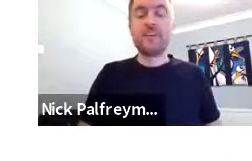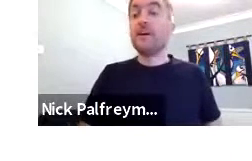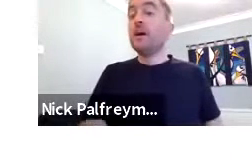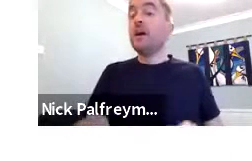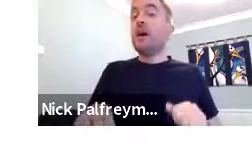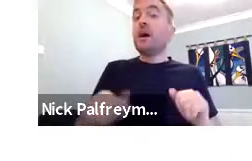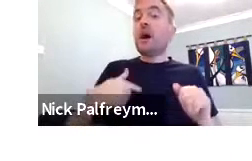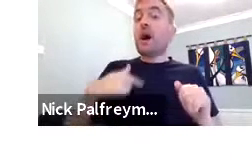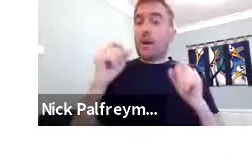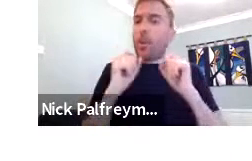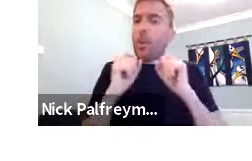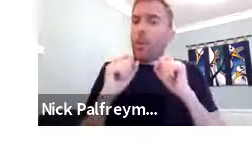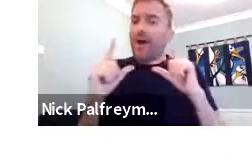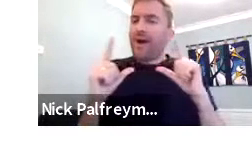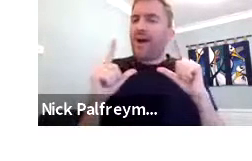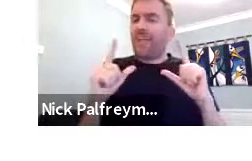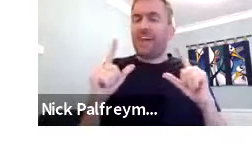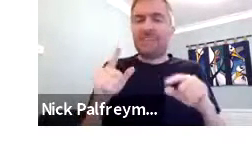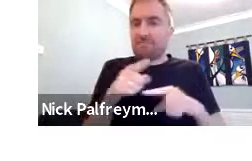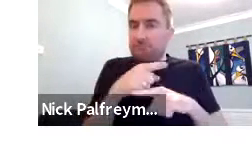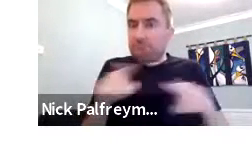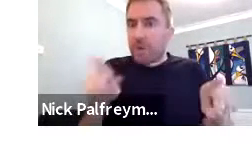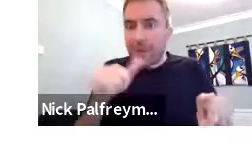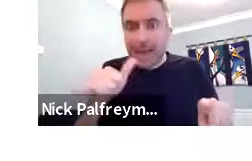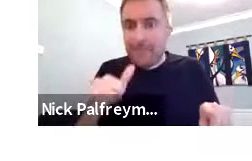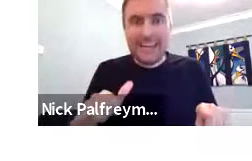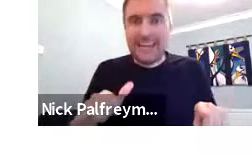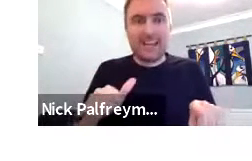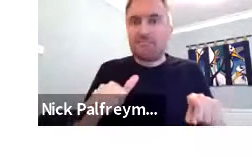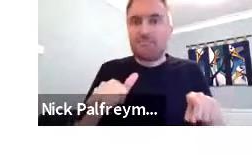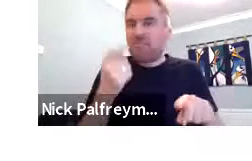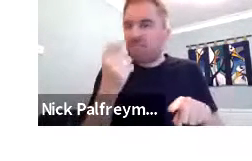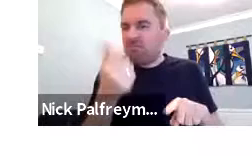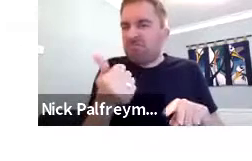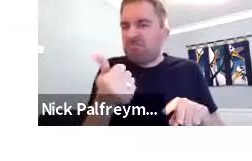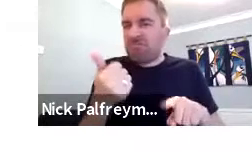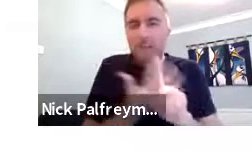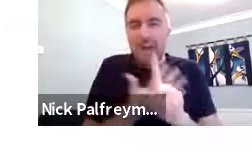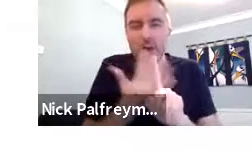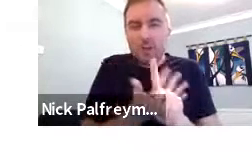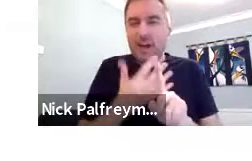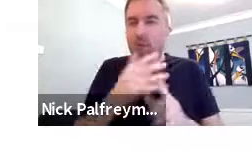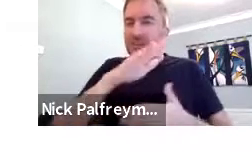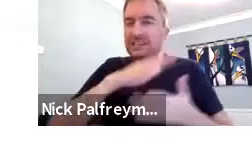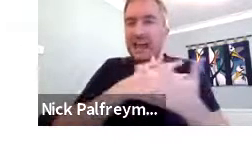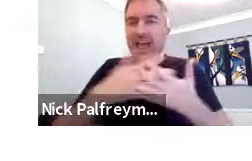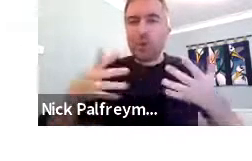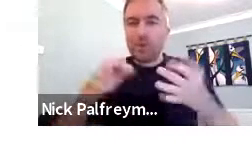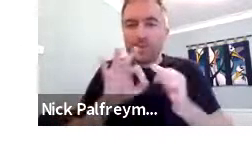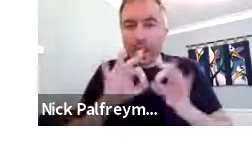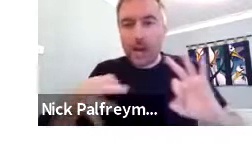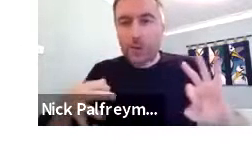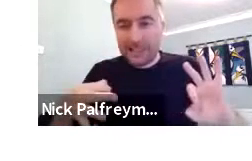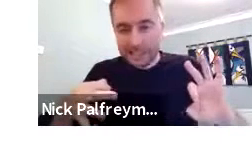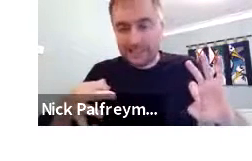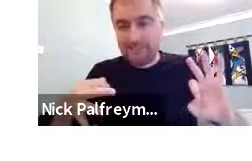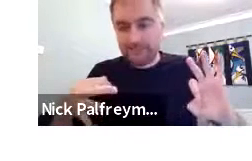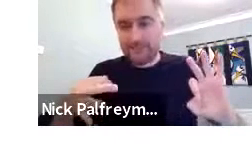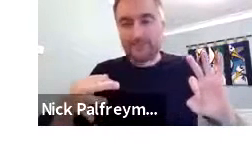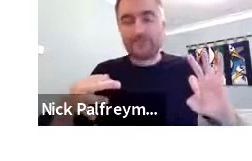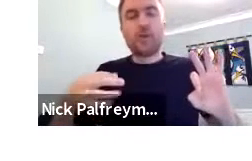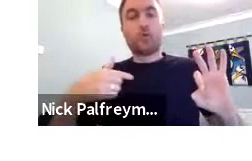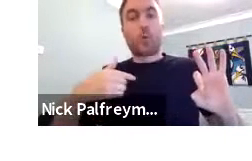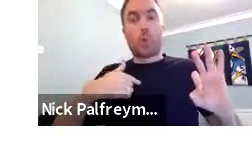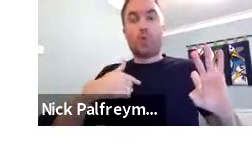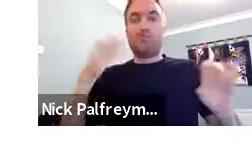corpus in these five clips. I'm aware that maybe you are aware of the background of